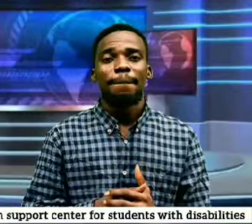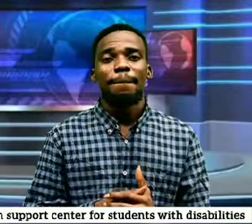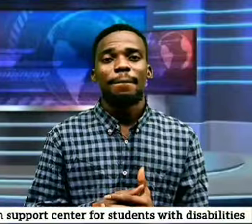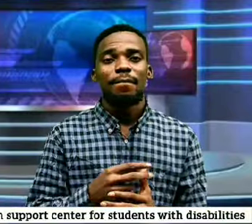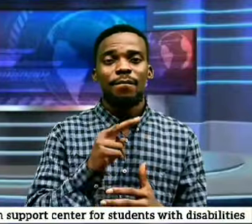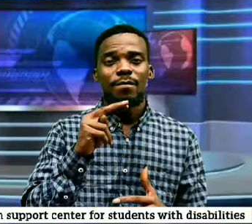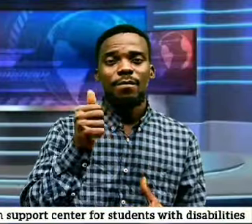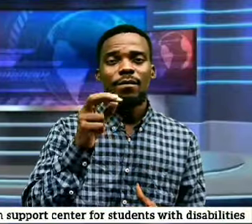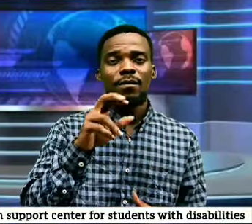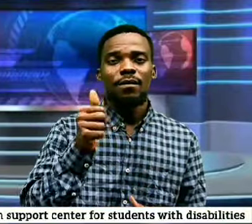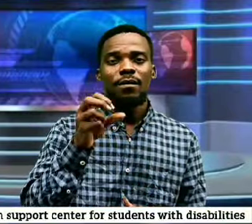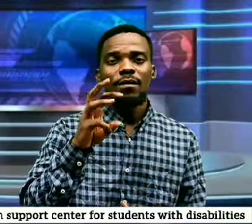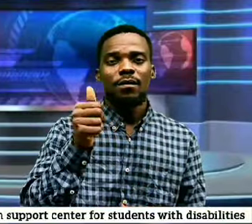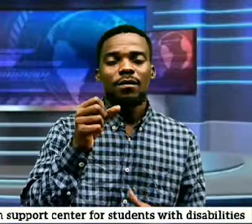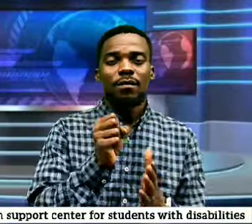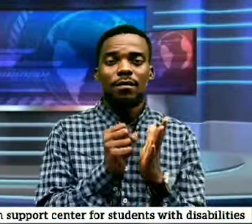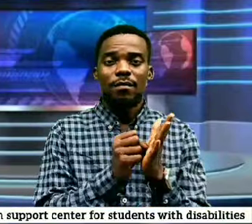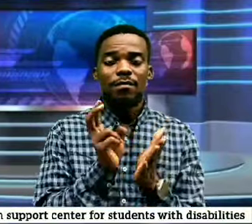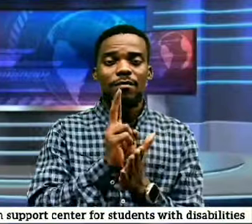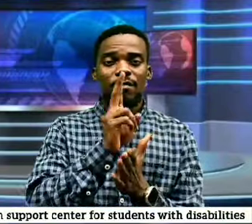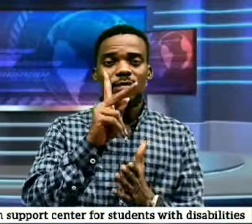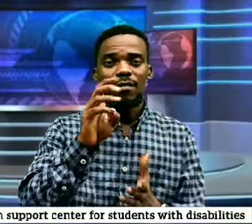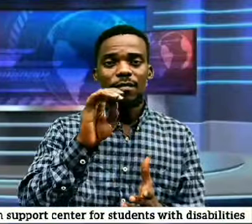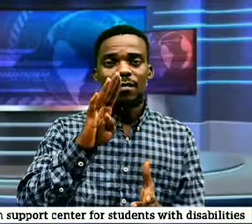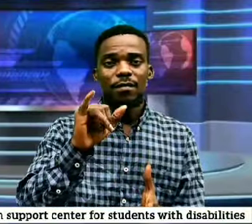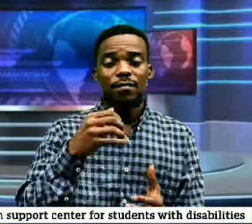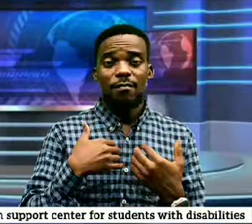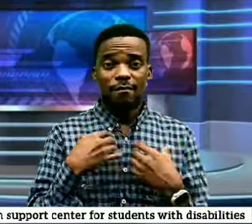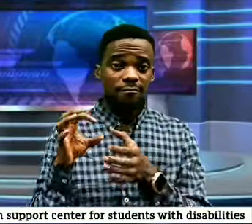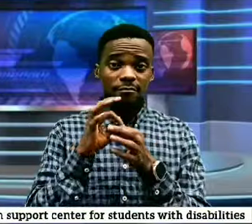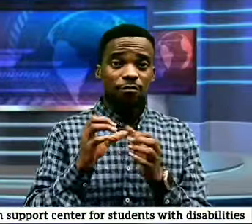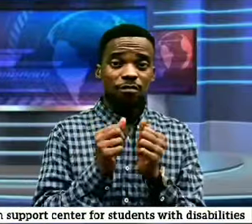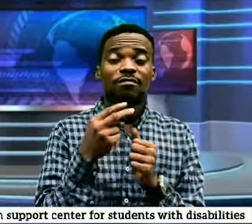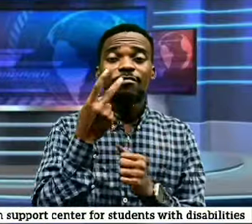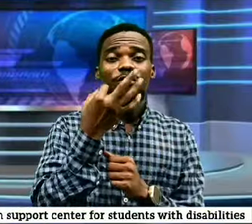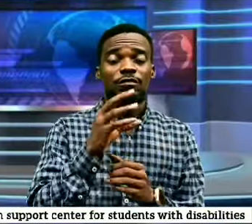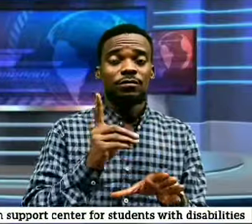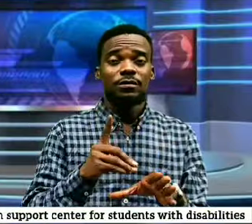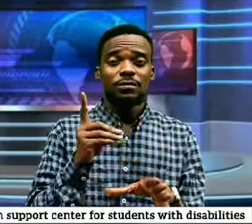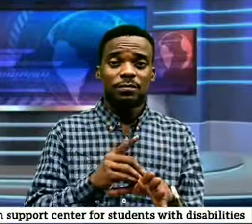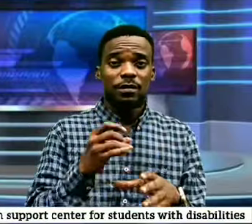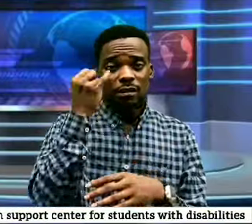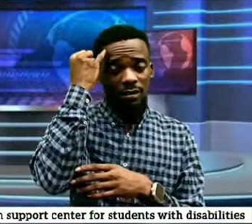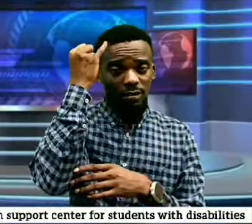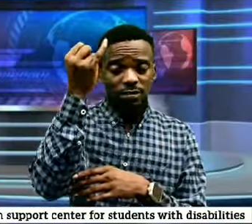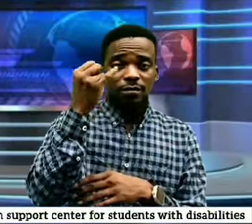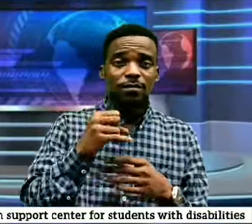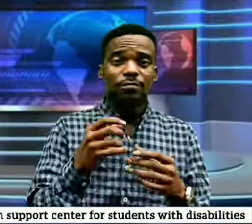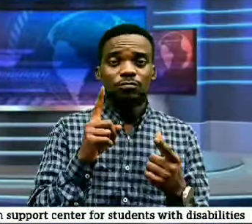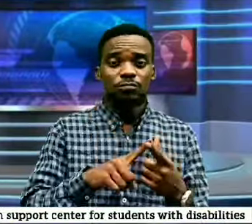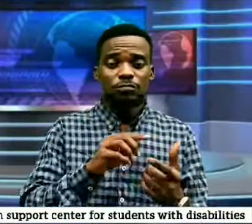Nassarawa State University has collaborated with Voice of Disability Initiative